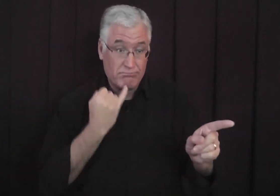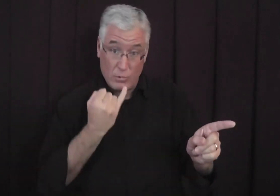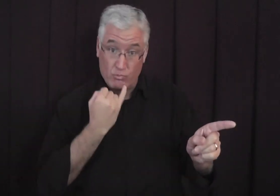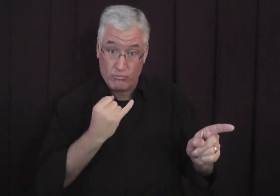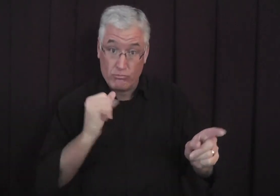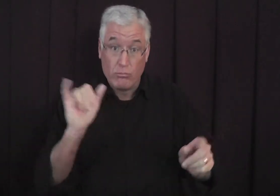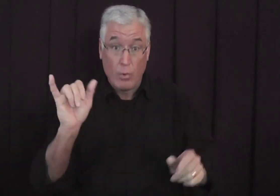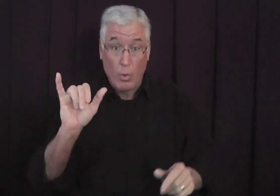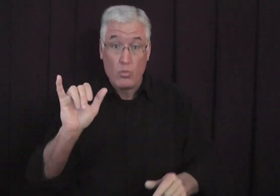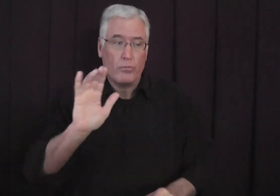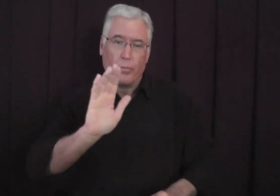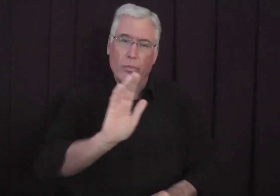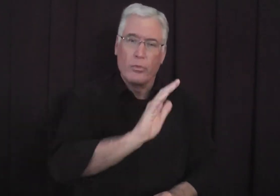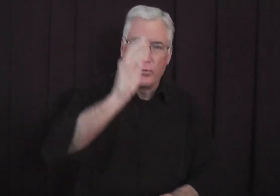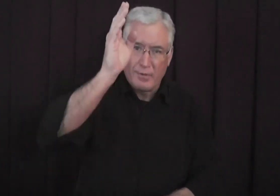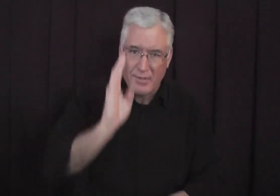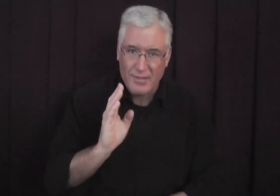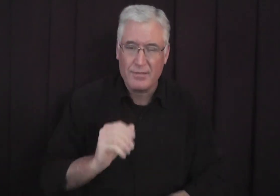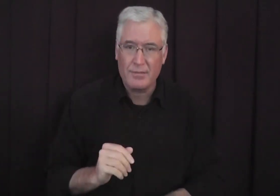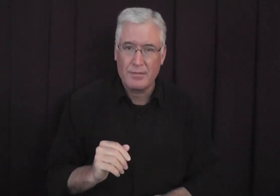and they would serve Israel's God.